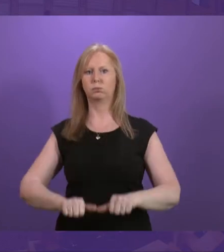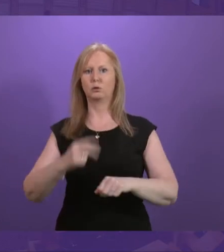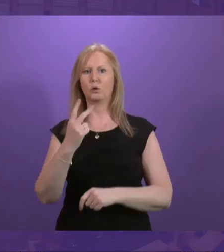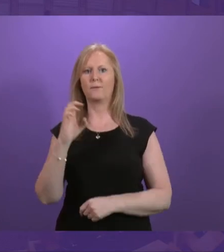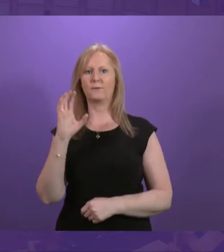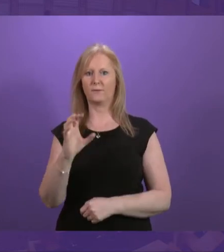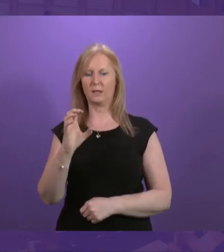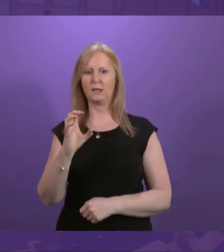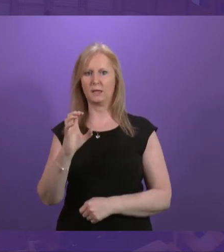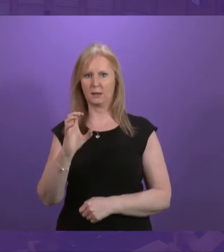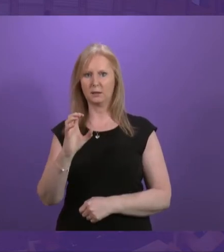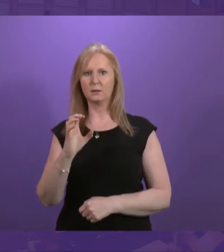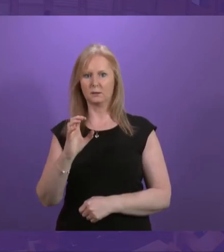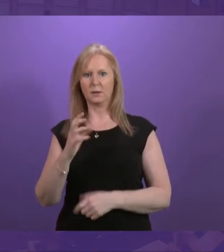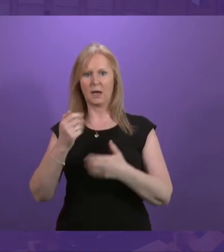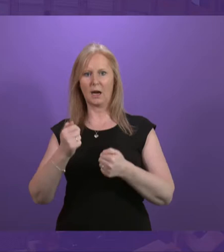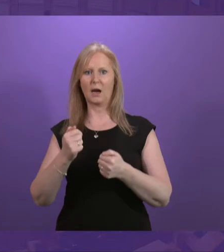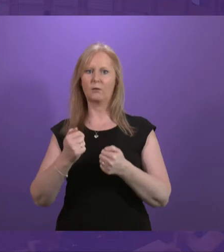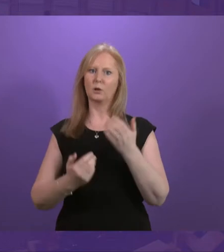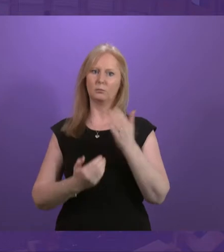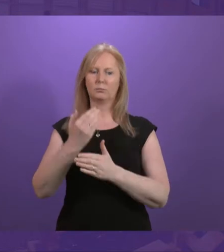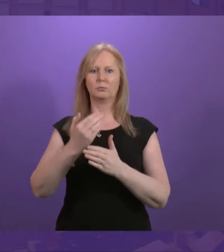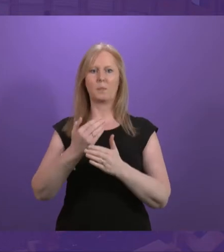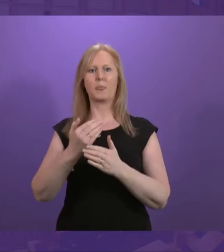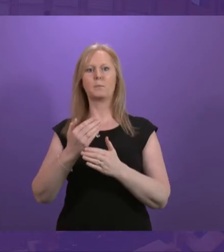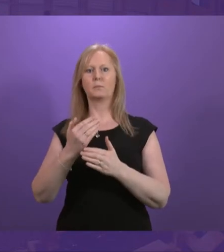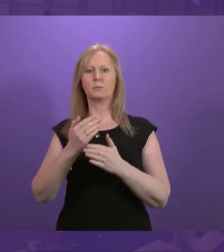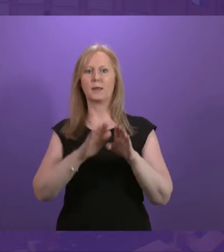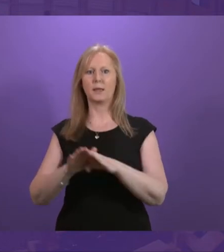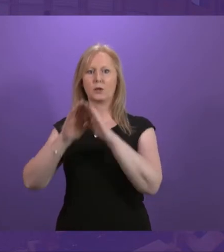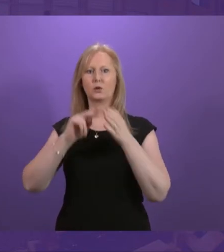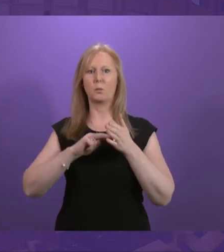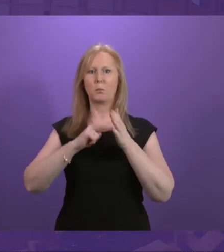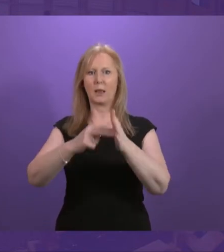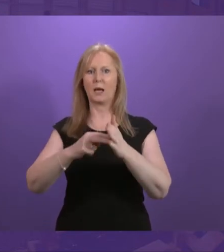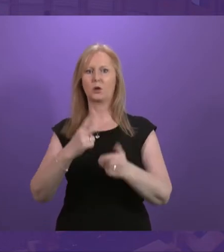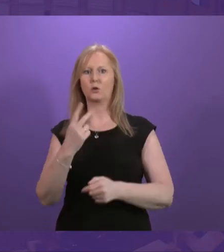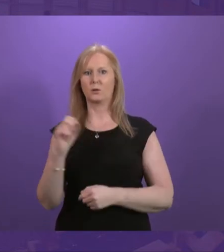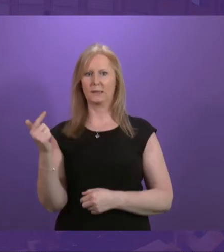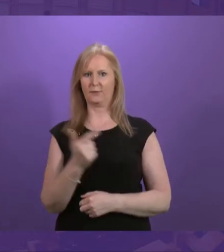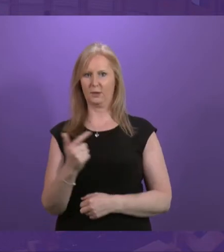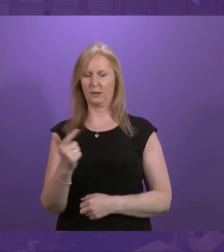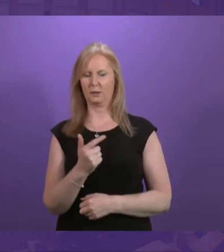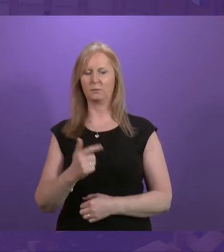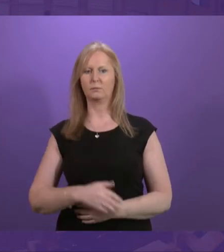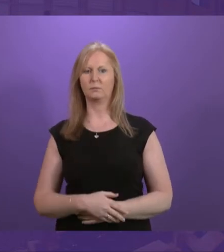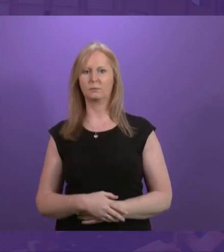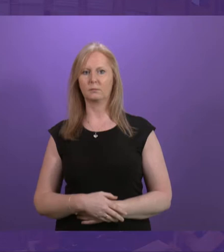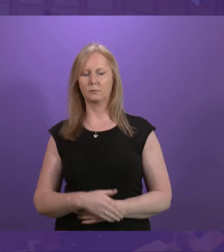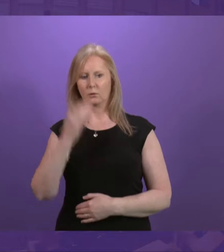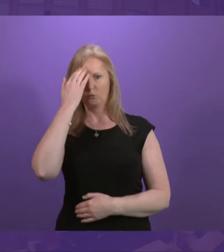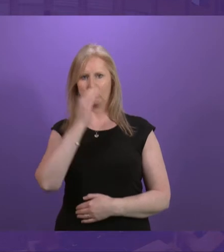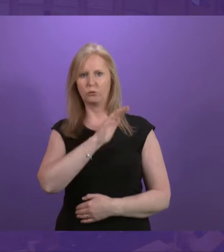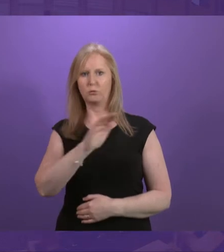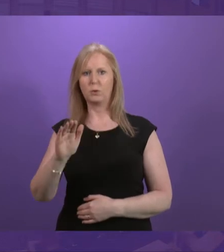its first groundbreaking national plan for BSL in October 2017. Just to remind those who